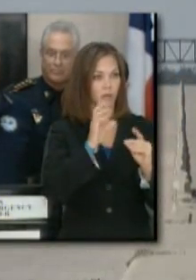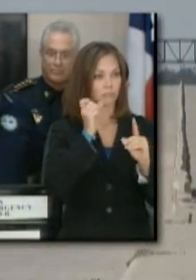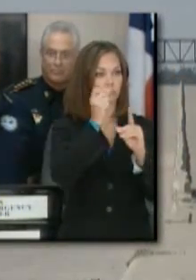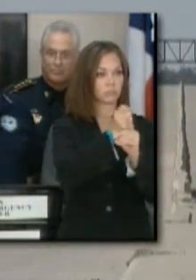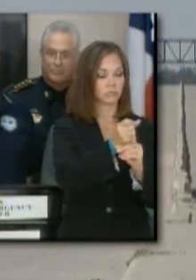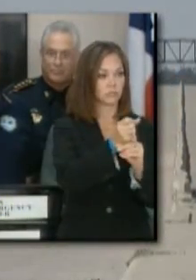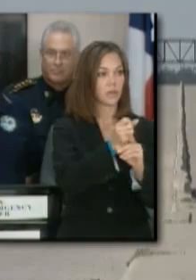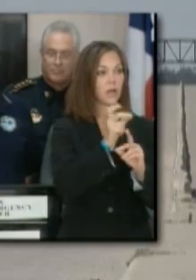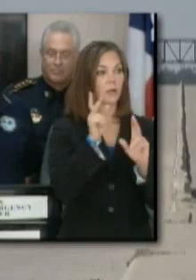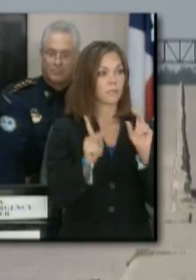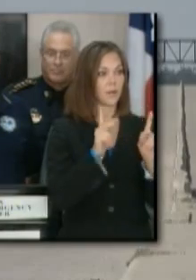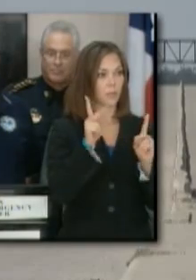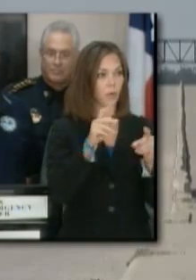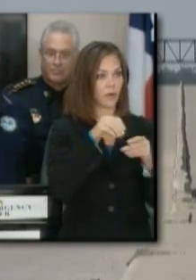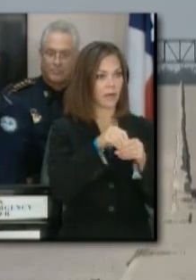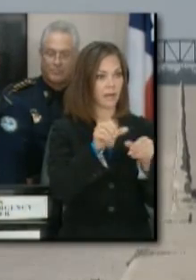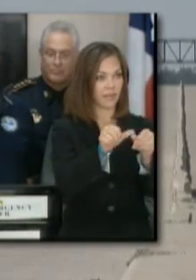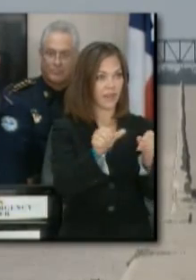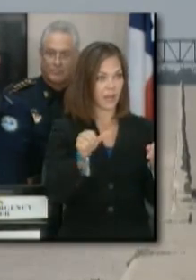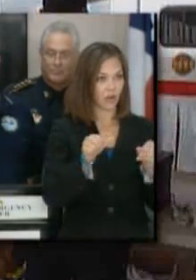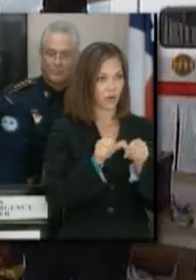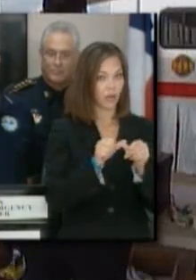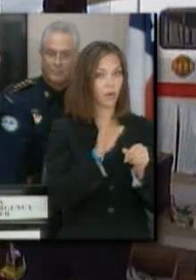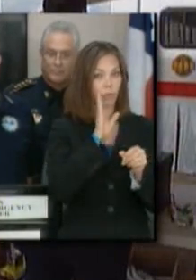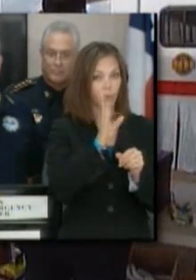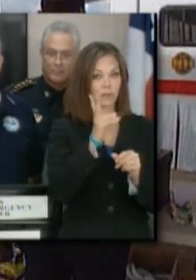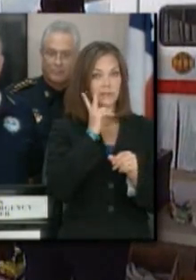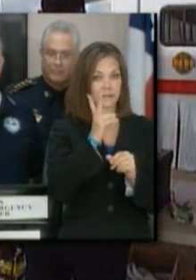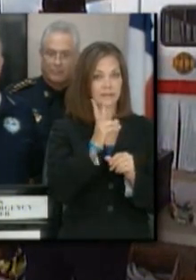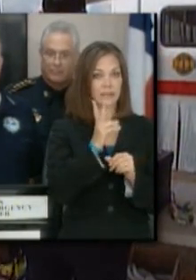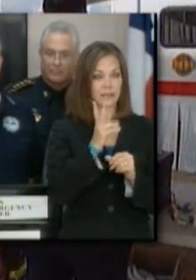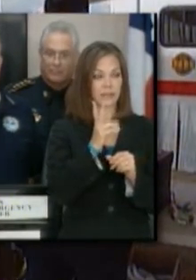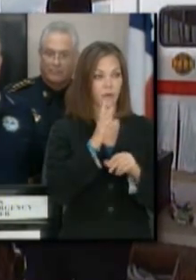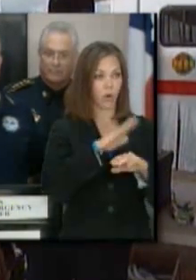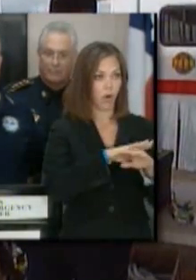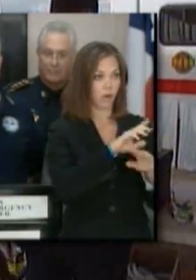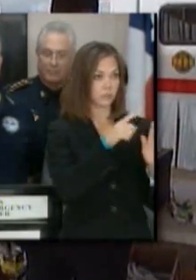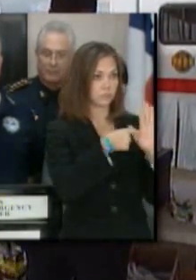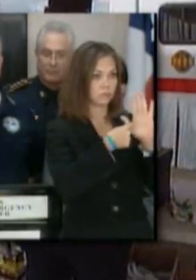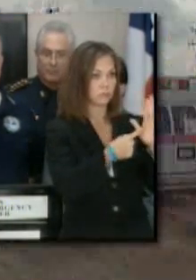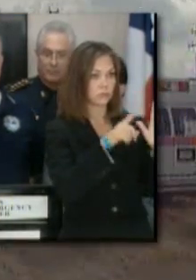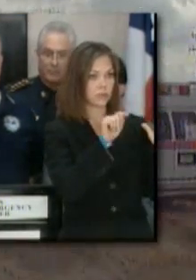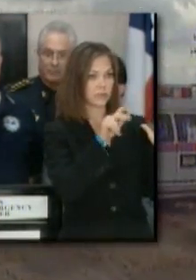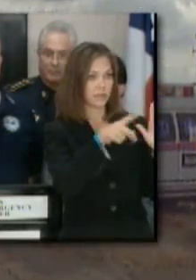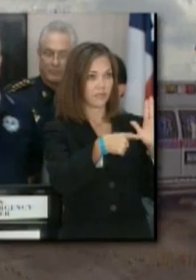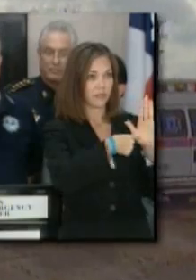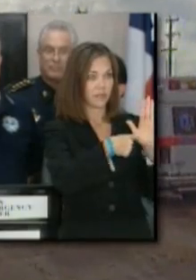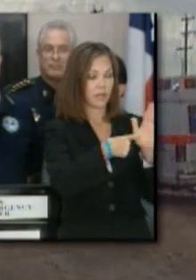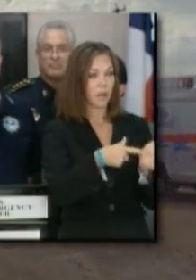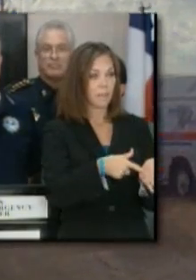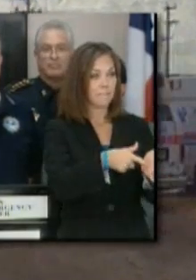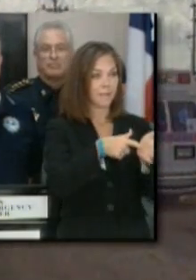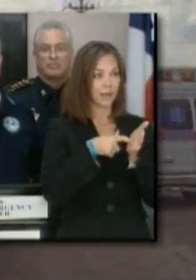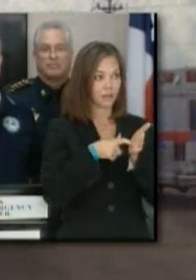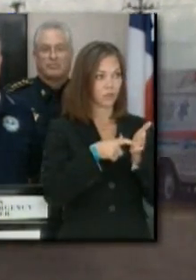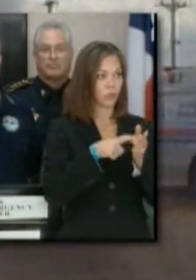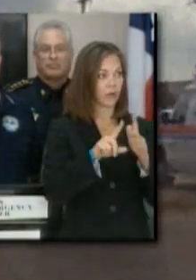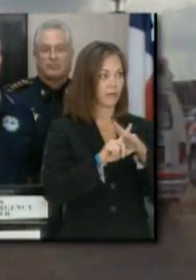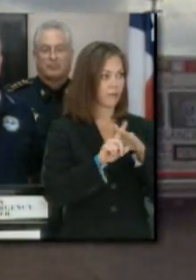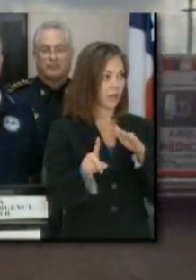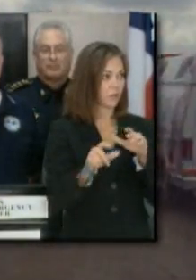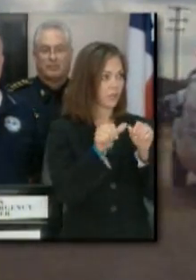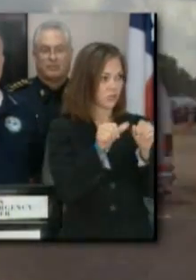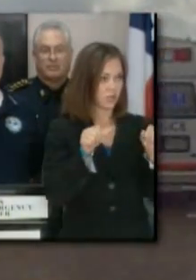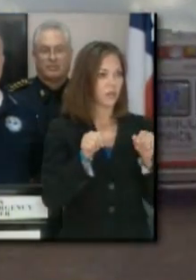the storm surge areas, which you'll see on the screens, which have been identified as the mandatory evacuation areas,